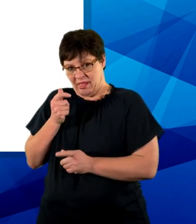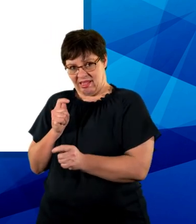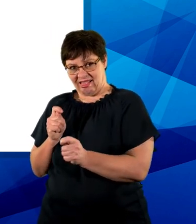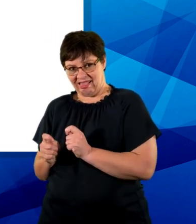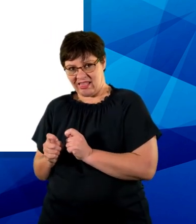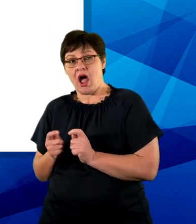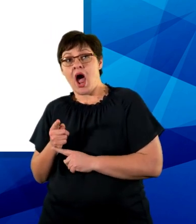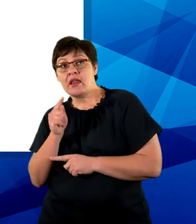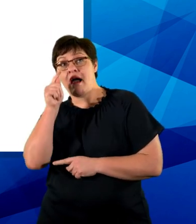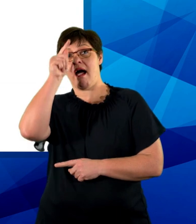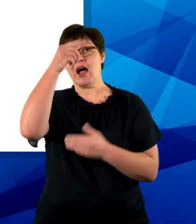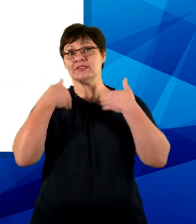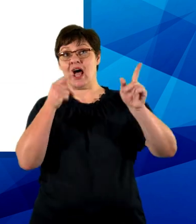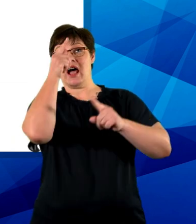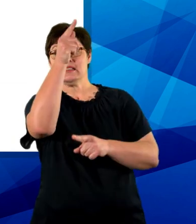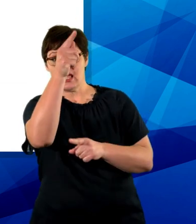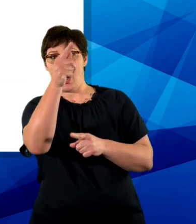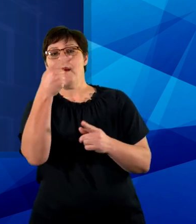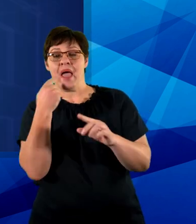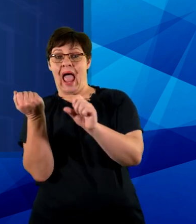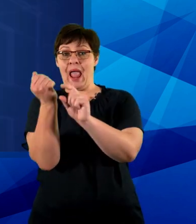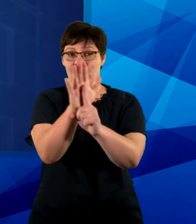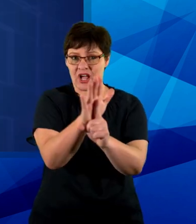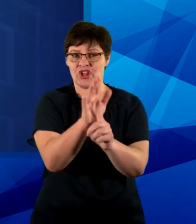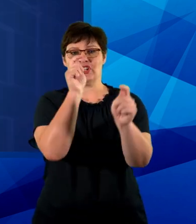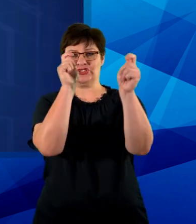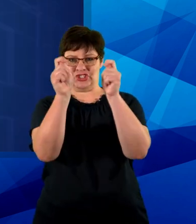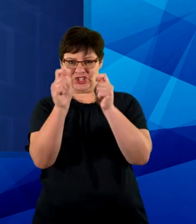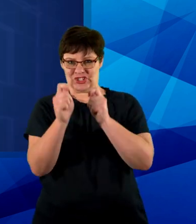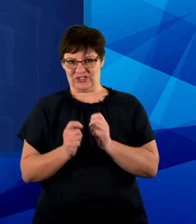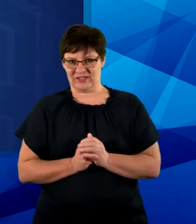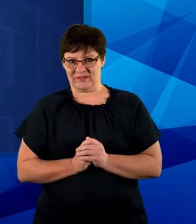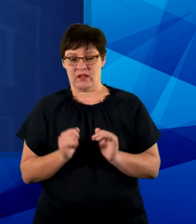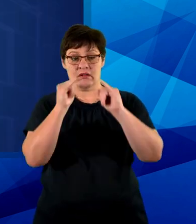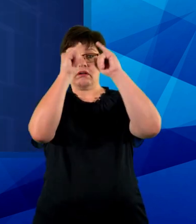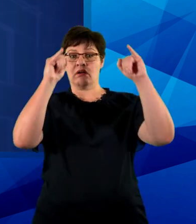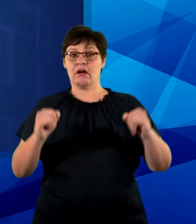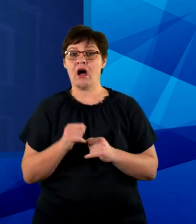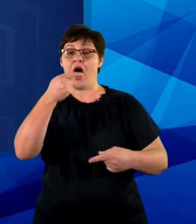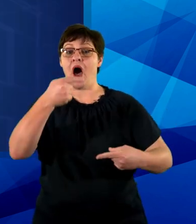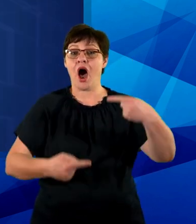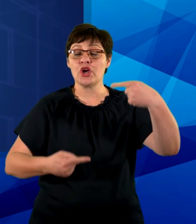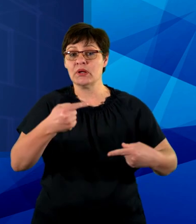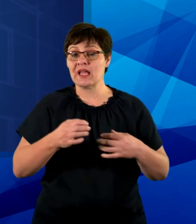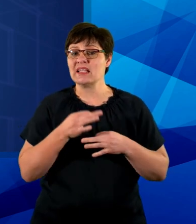implication proposed in the beginning. The outline of a more extended argument may look like this.